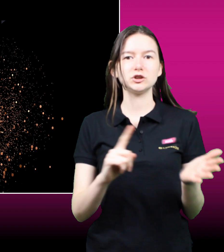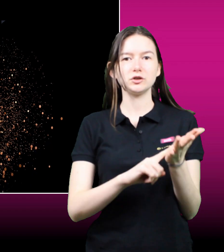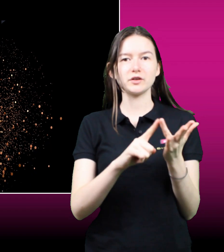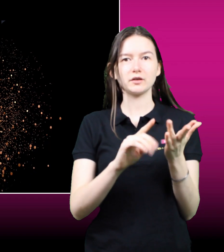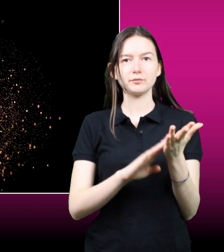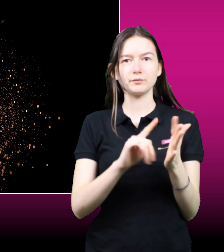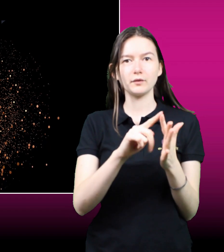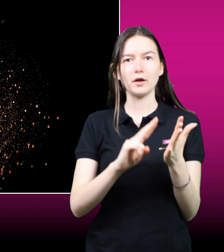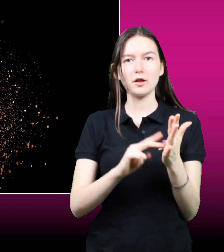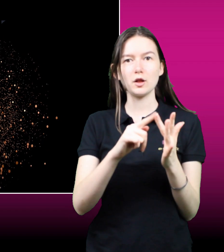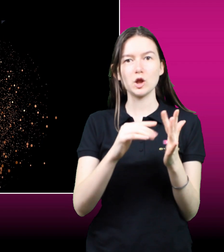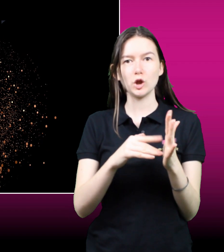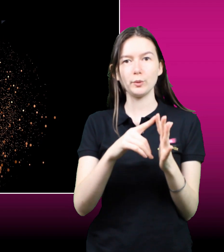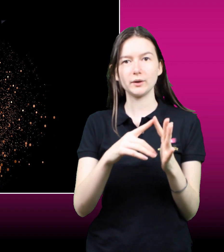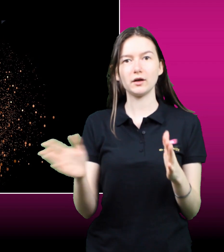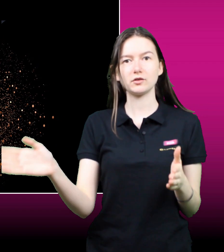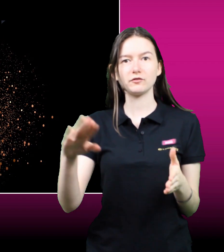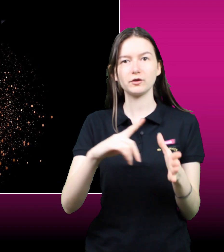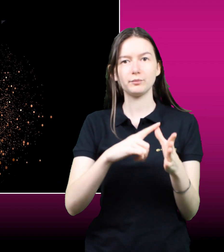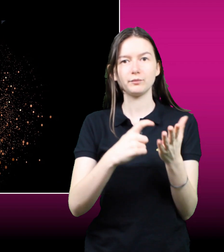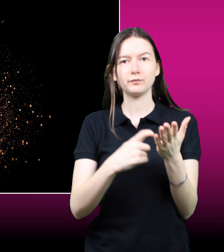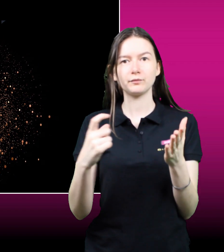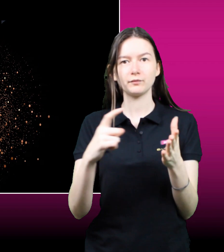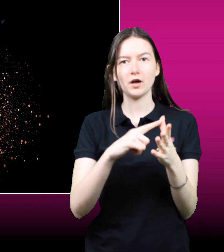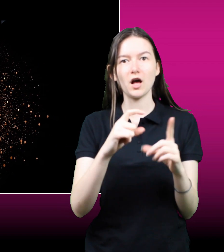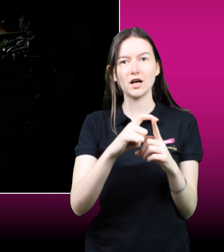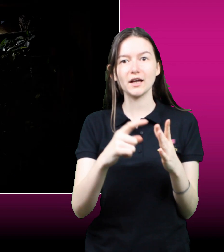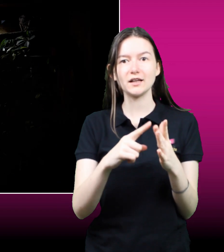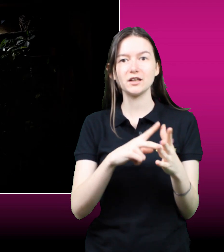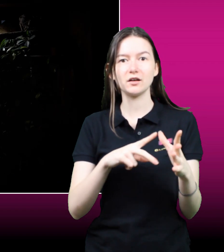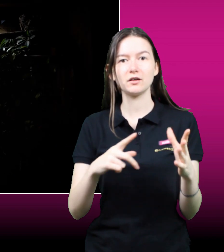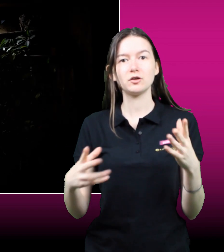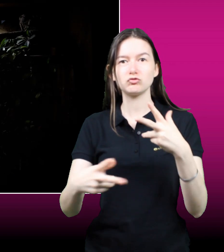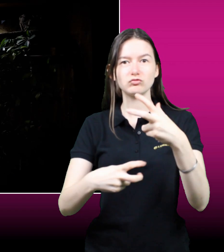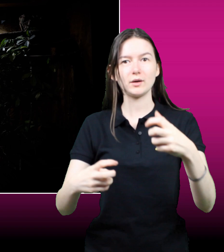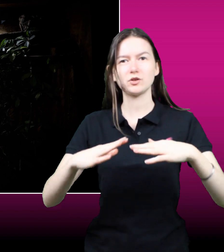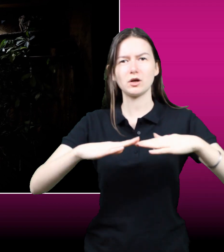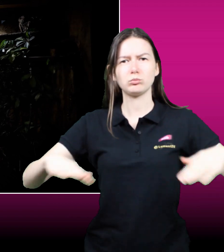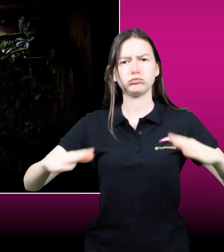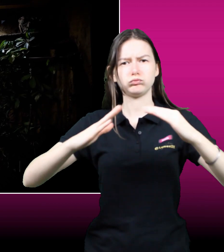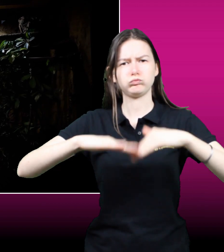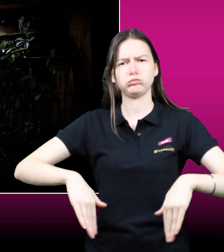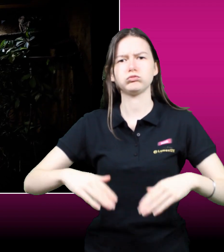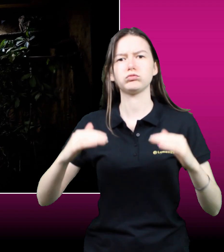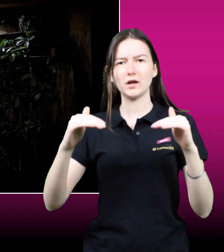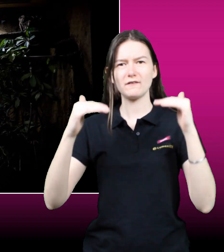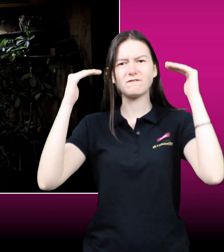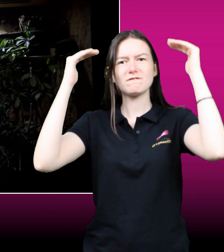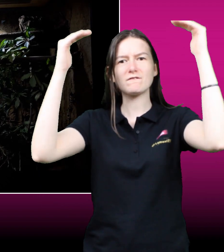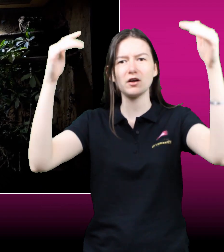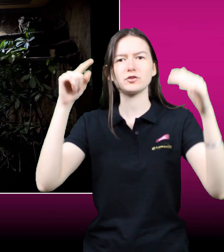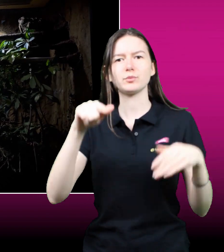Introducing Luminize by Arcadia Reptile, a groundbreaking advancement in reptile lighting technology.